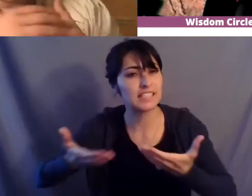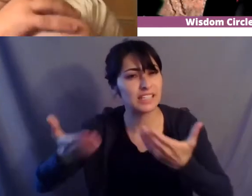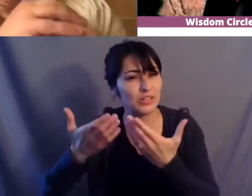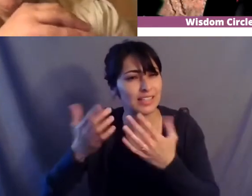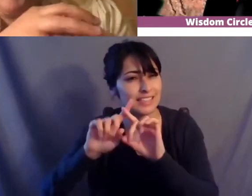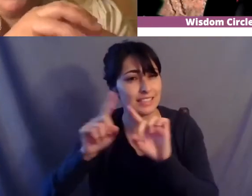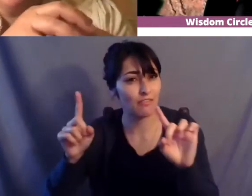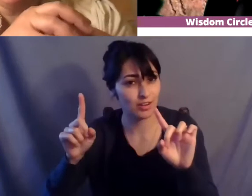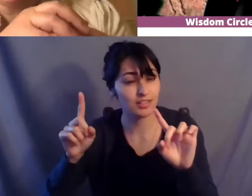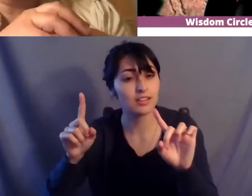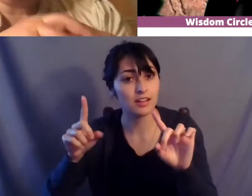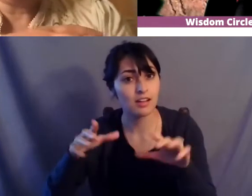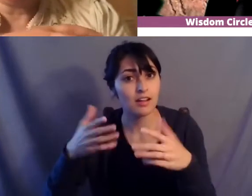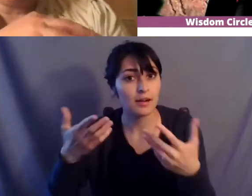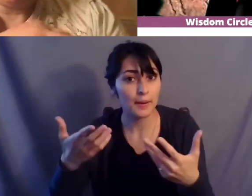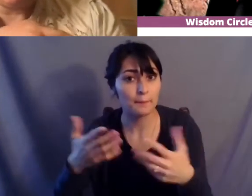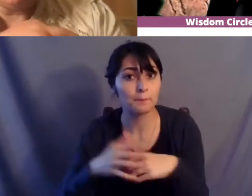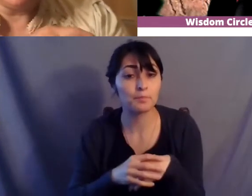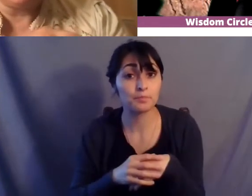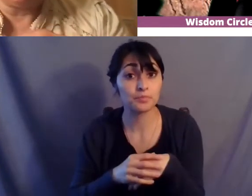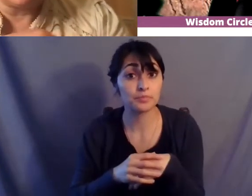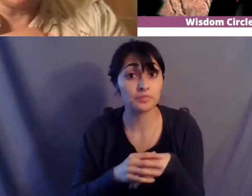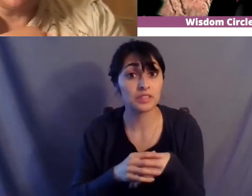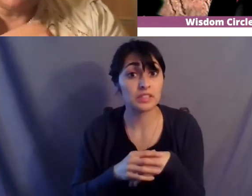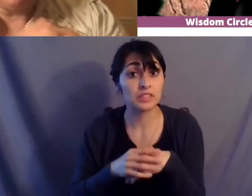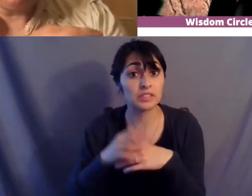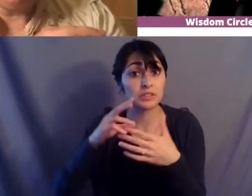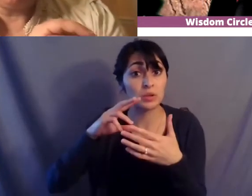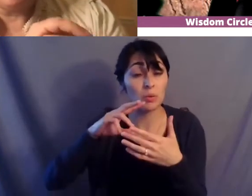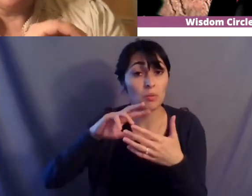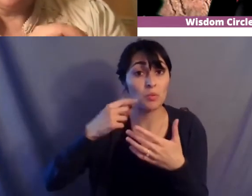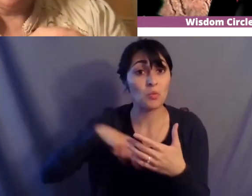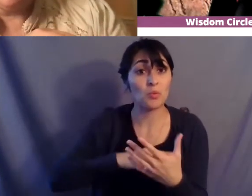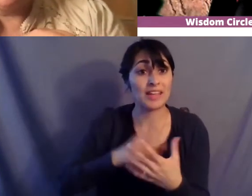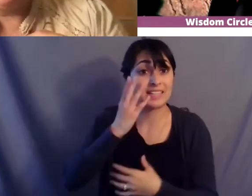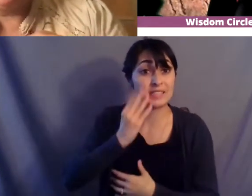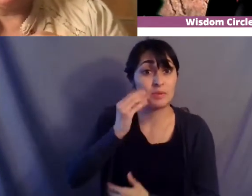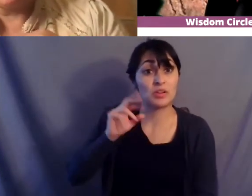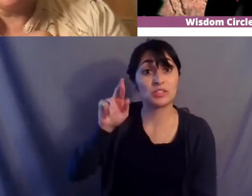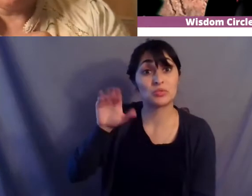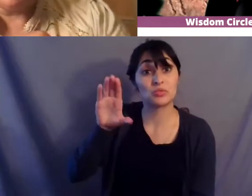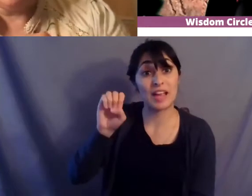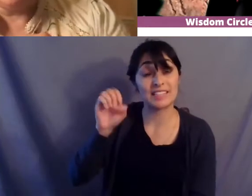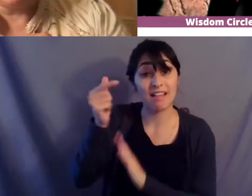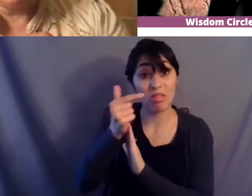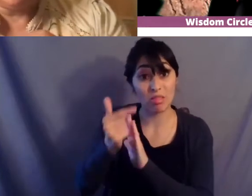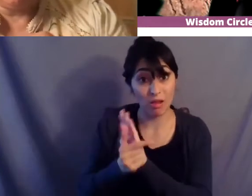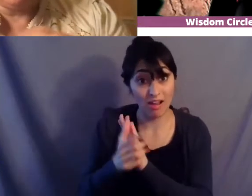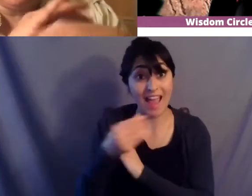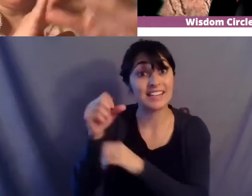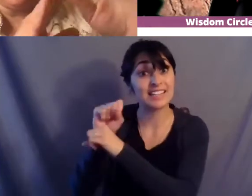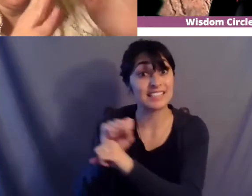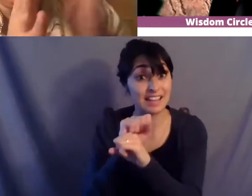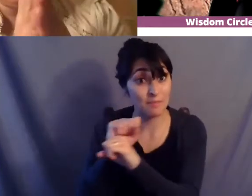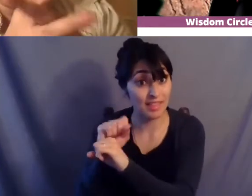um and that is is that we were subject to race law and enslavement laws um